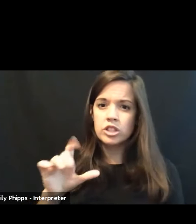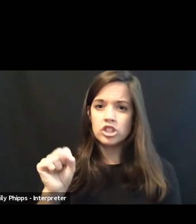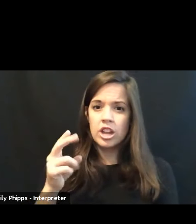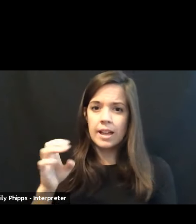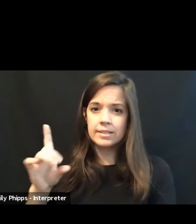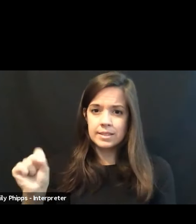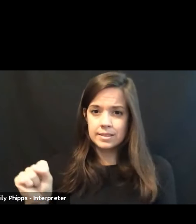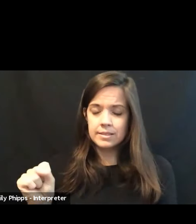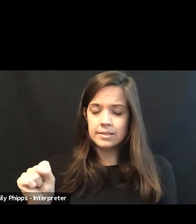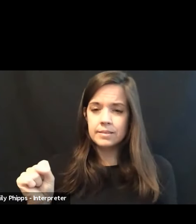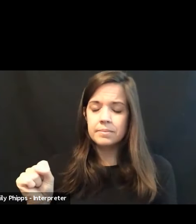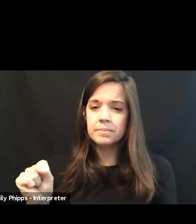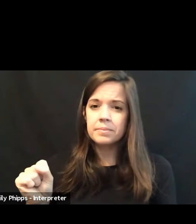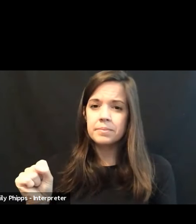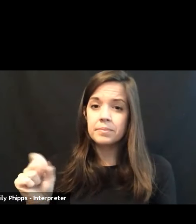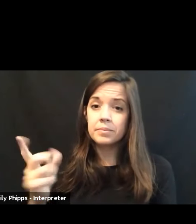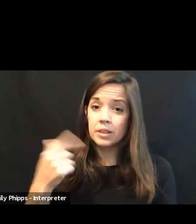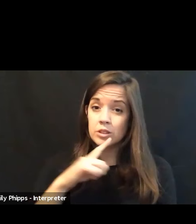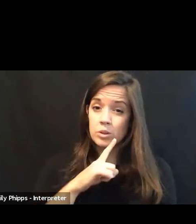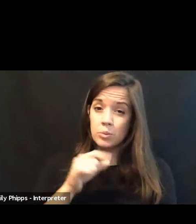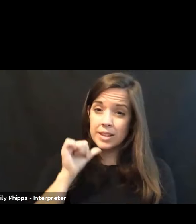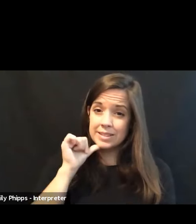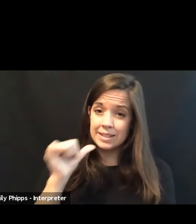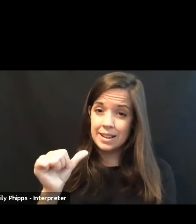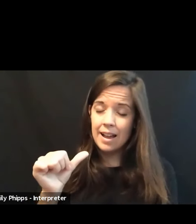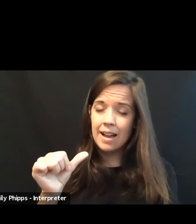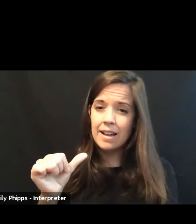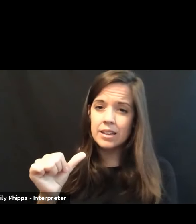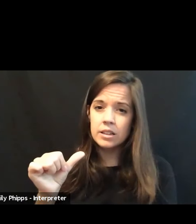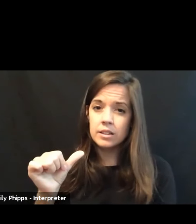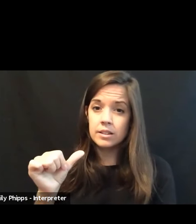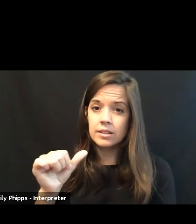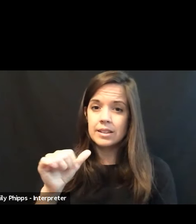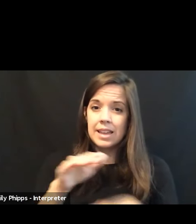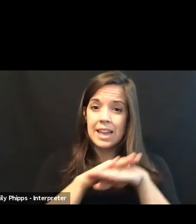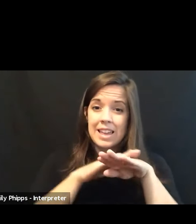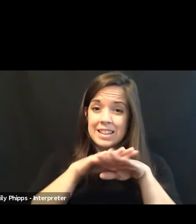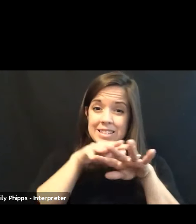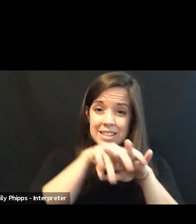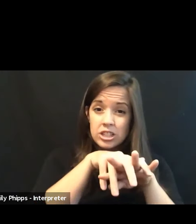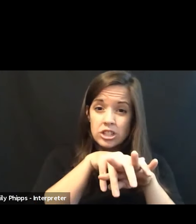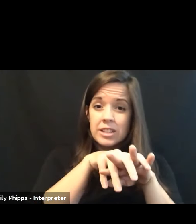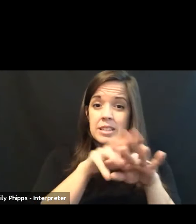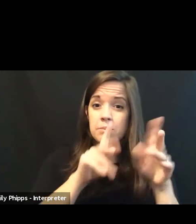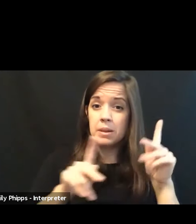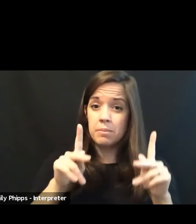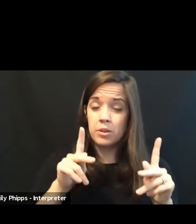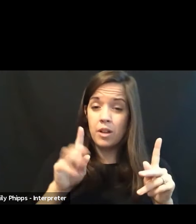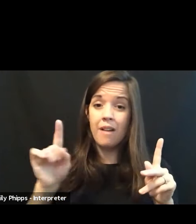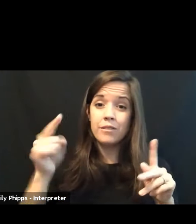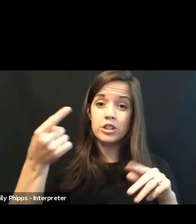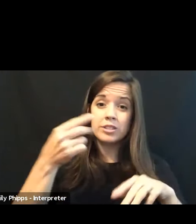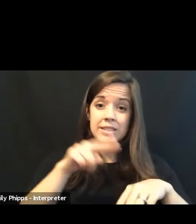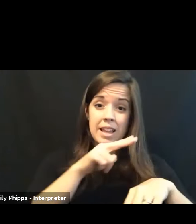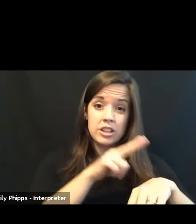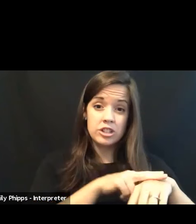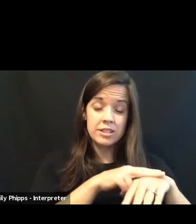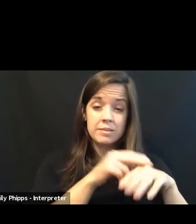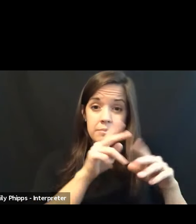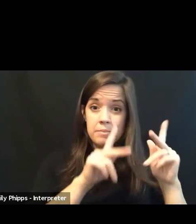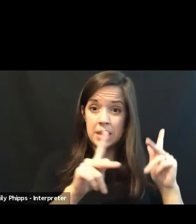Do we deny indigenous peoples, First Nations people, access to internet